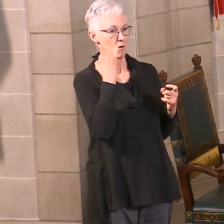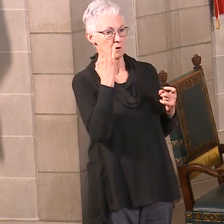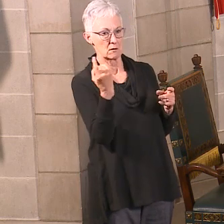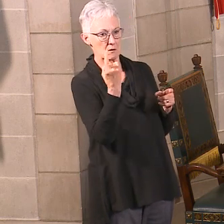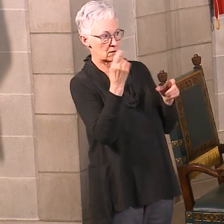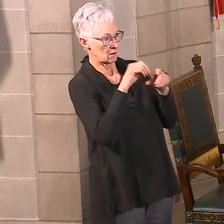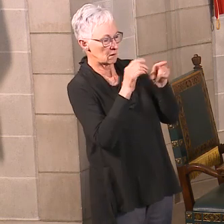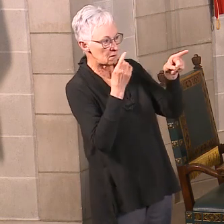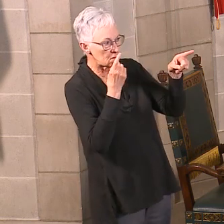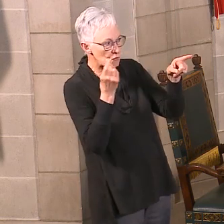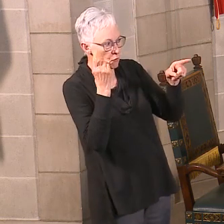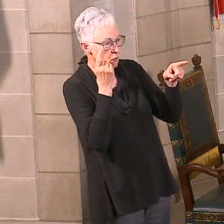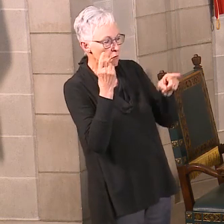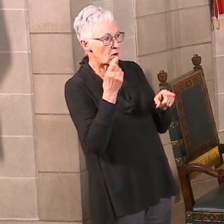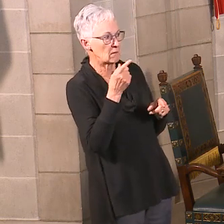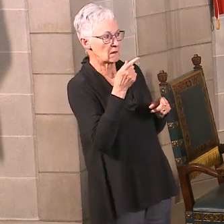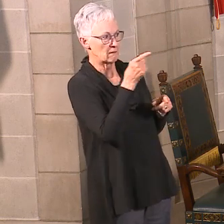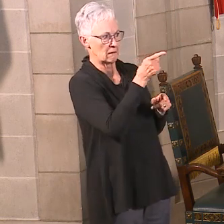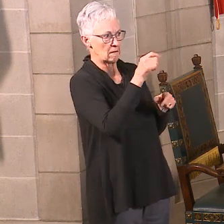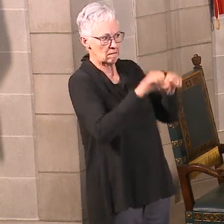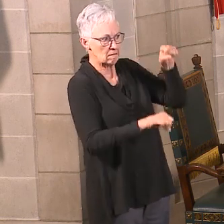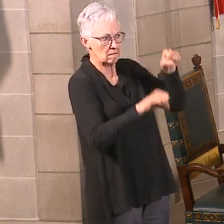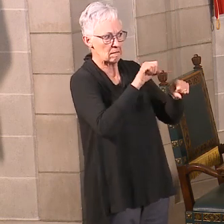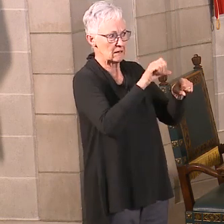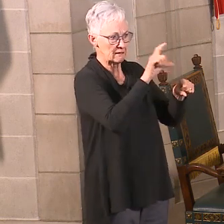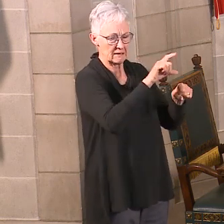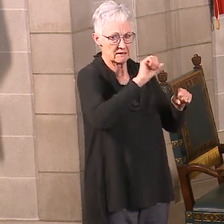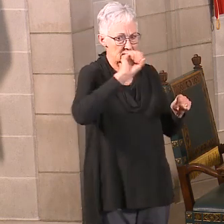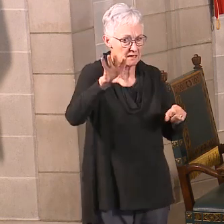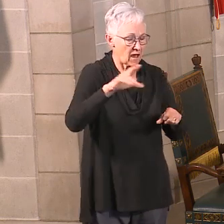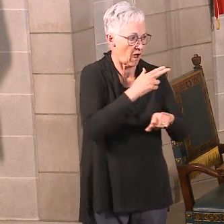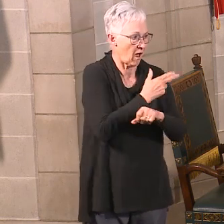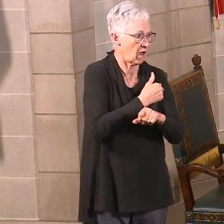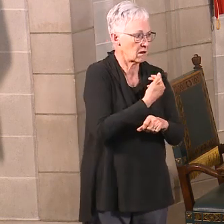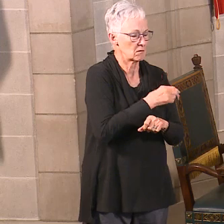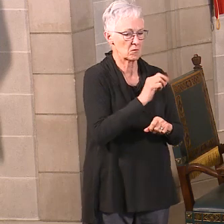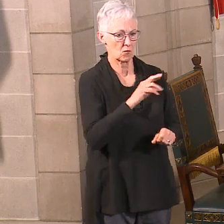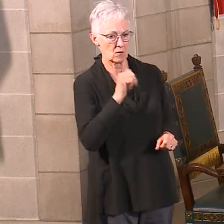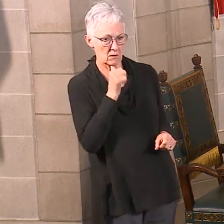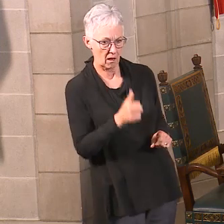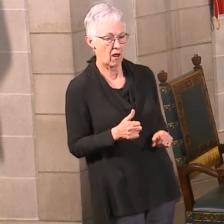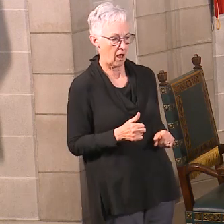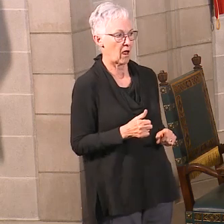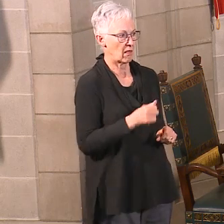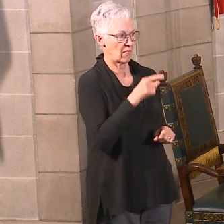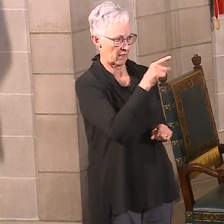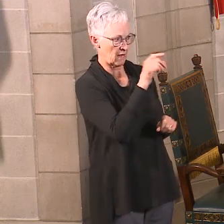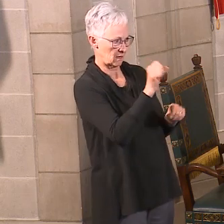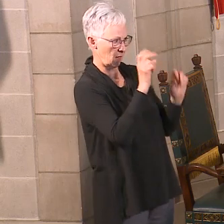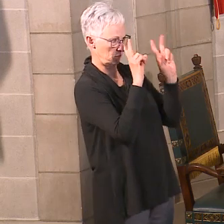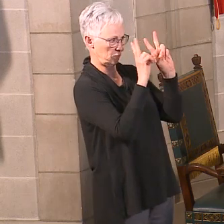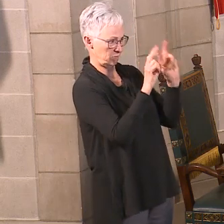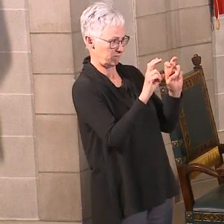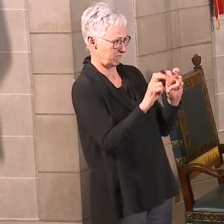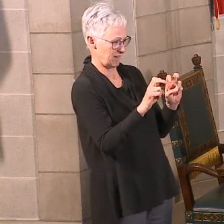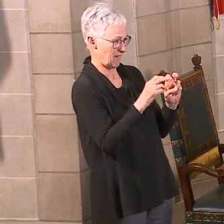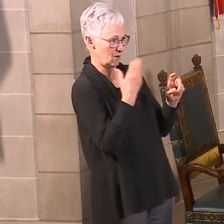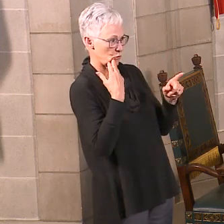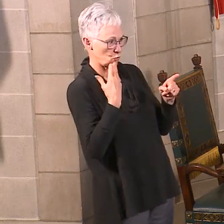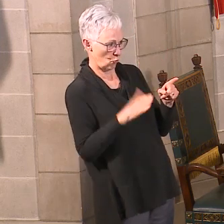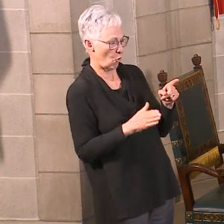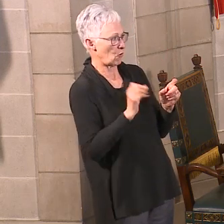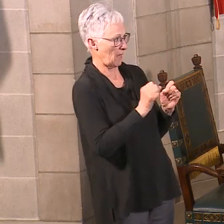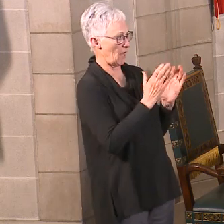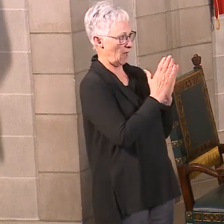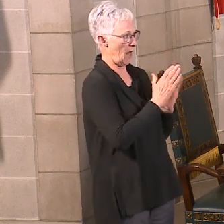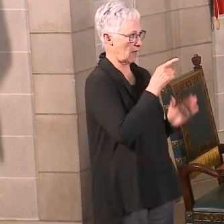so that they might need hospitalization so we can either assess them personally or make the assessment that they need to be transferred